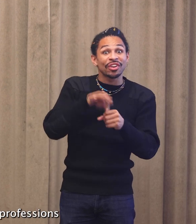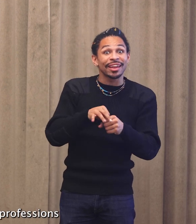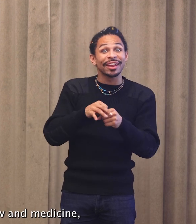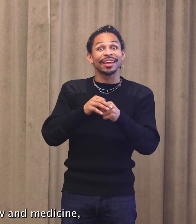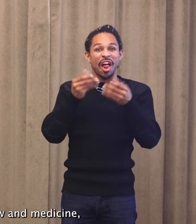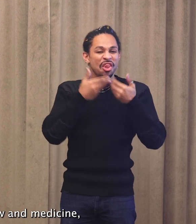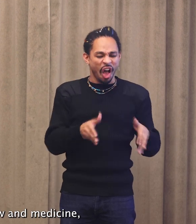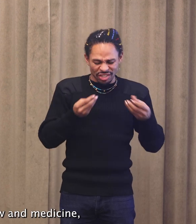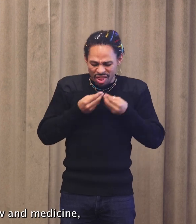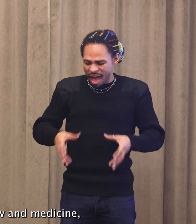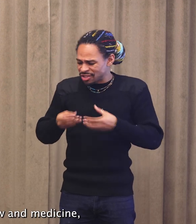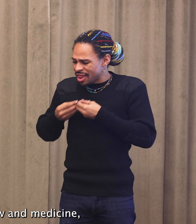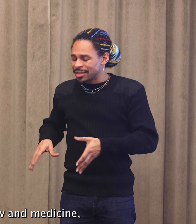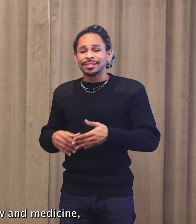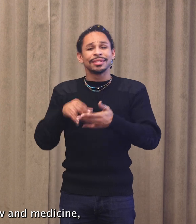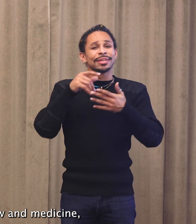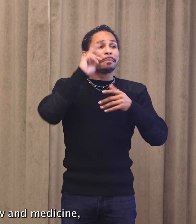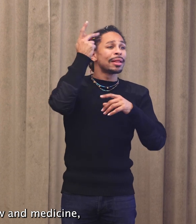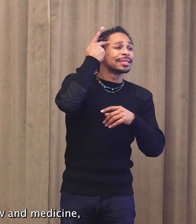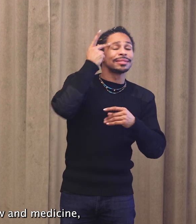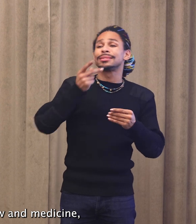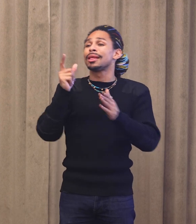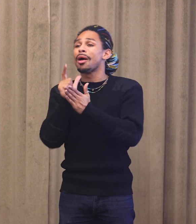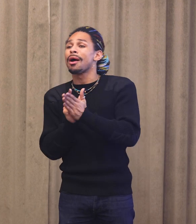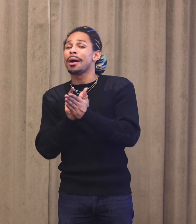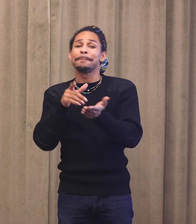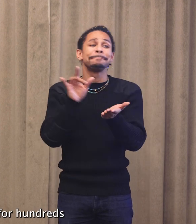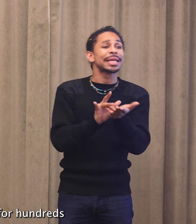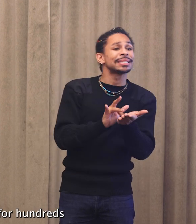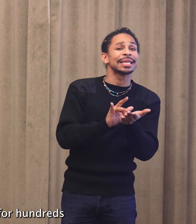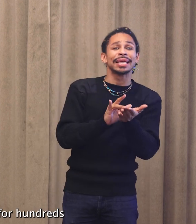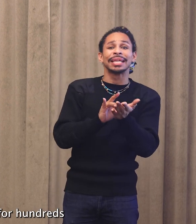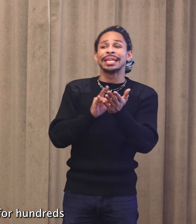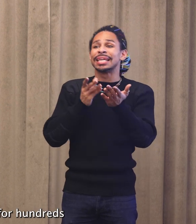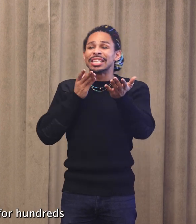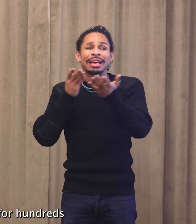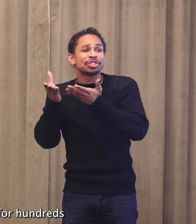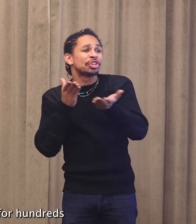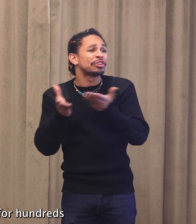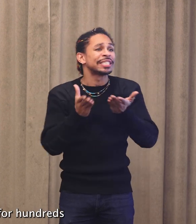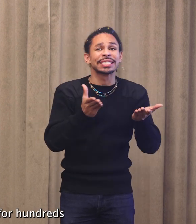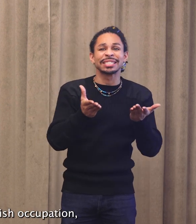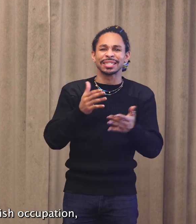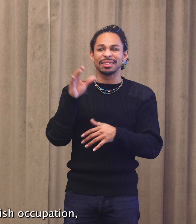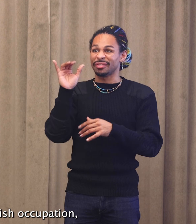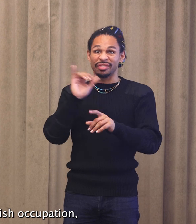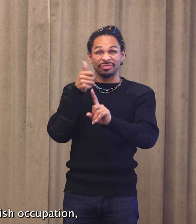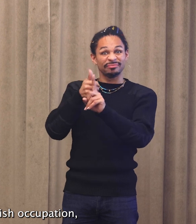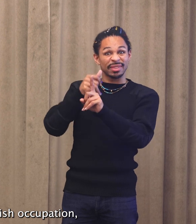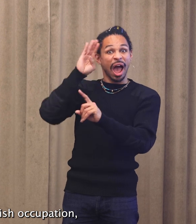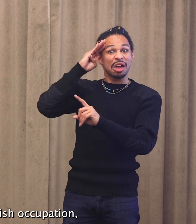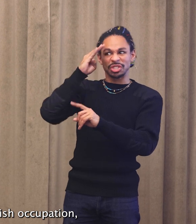in professions such as politics, law, and medicine, as the Irish did for hundreds of